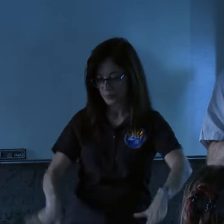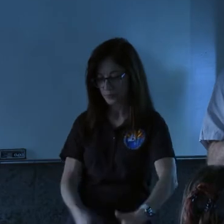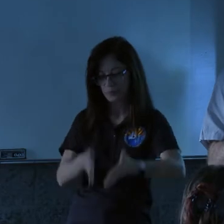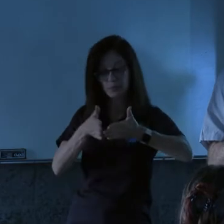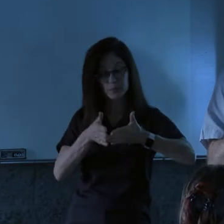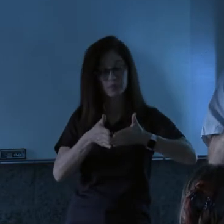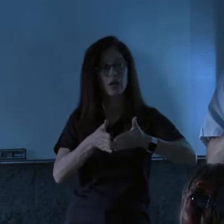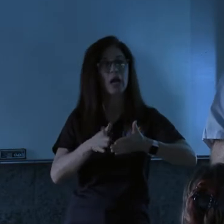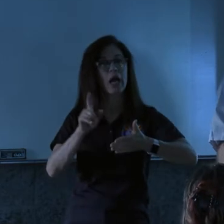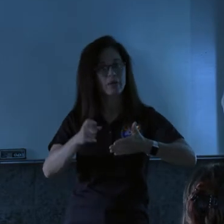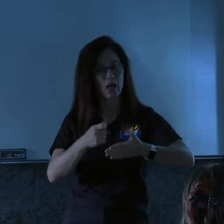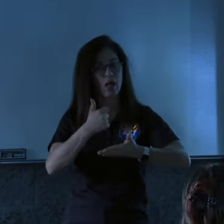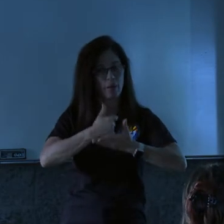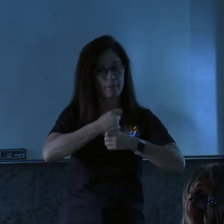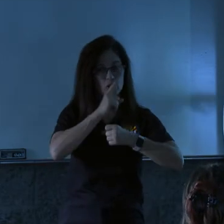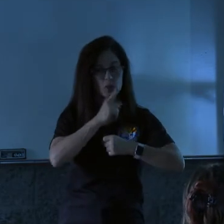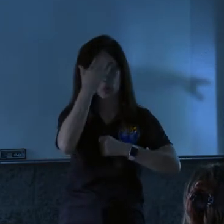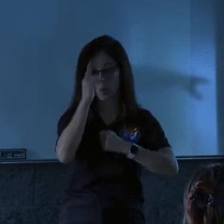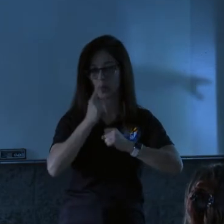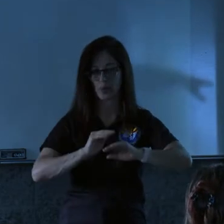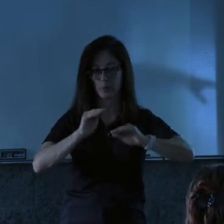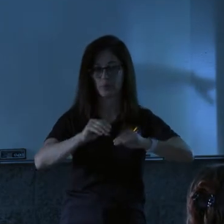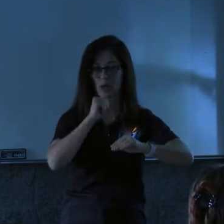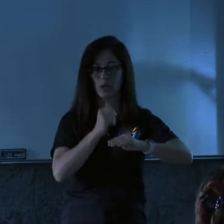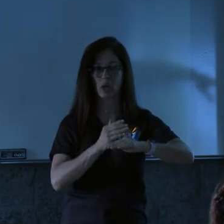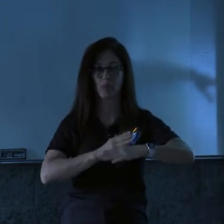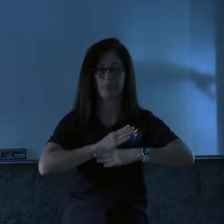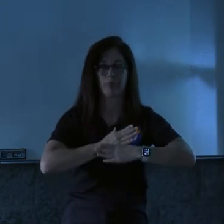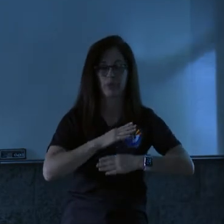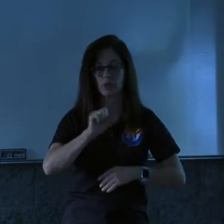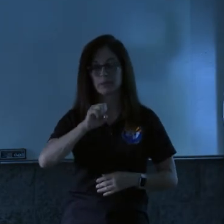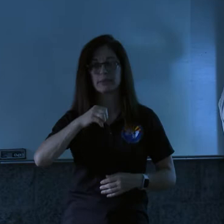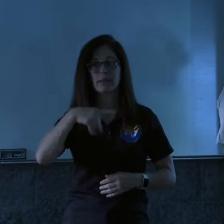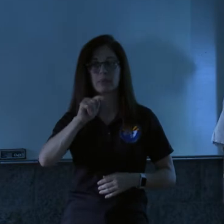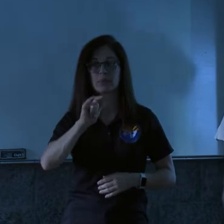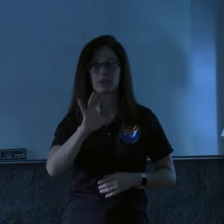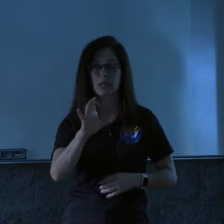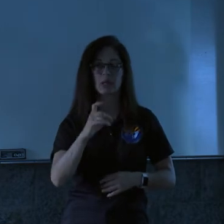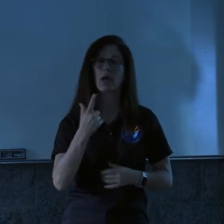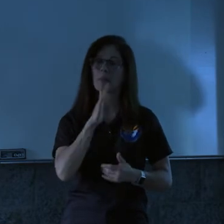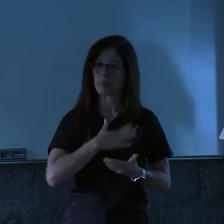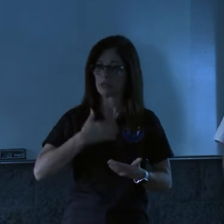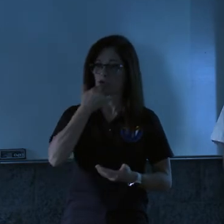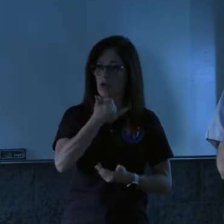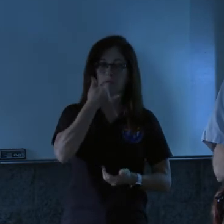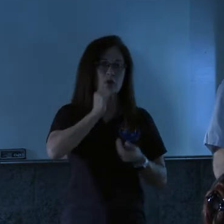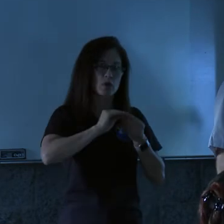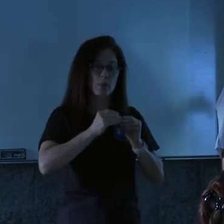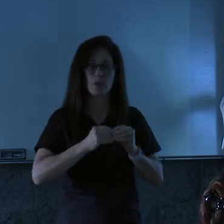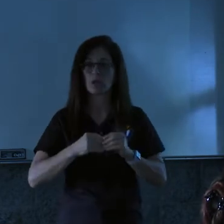septic or your utilities or that sort of thing and so please contact that number. We'll have somebody come out to assess